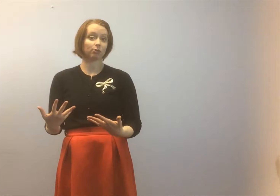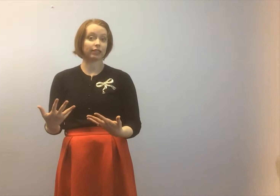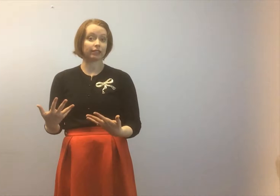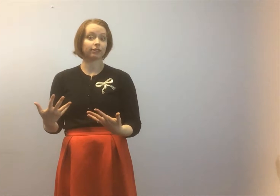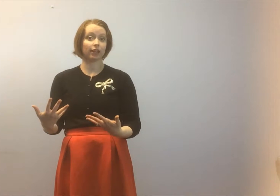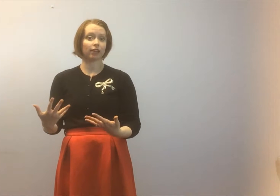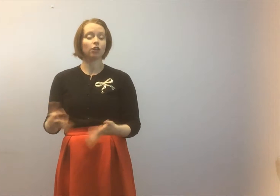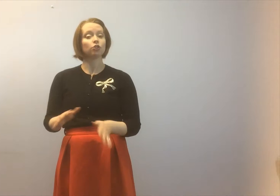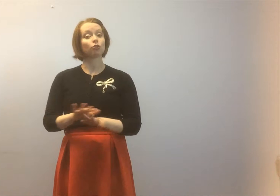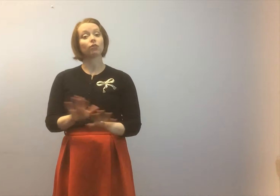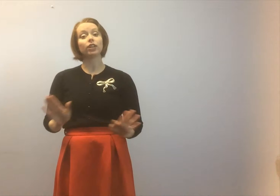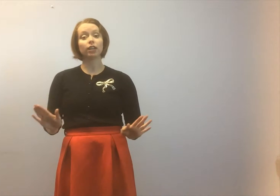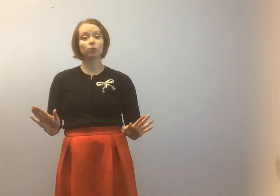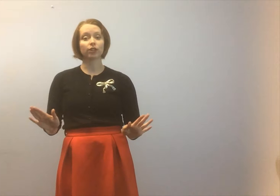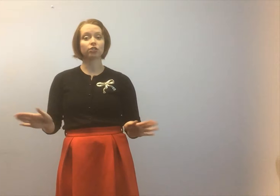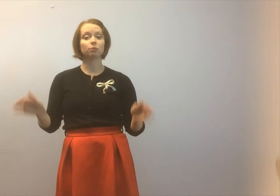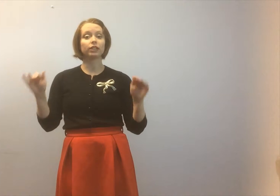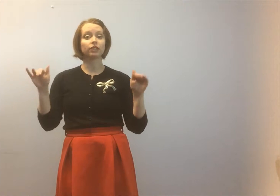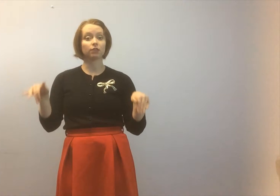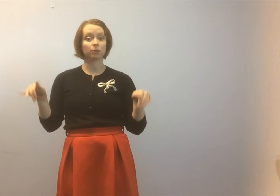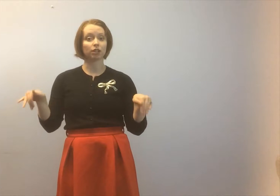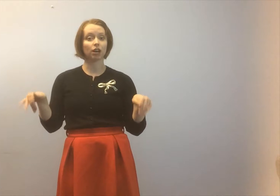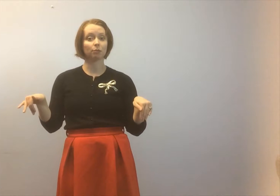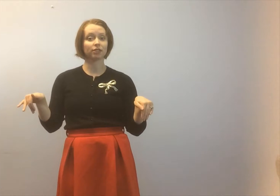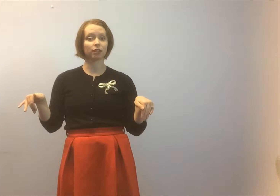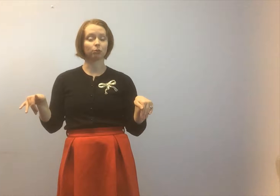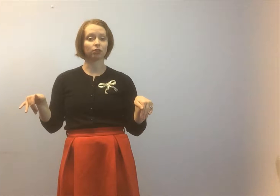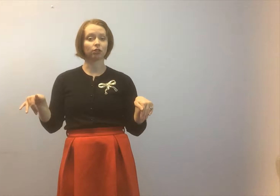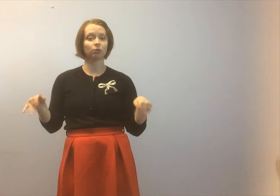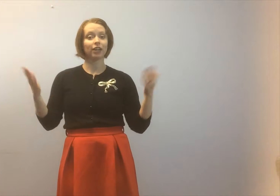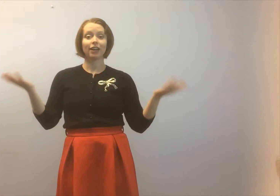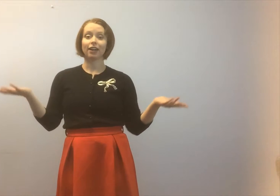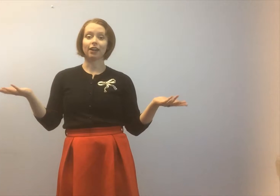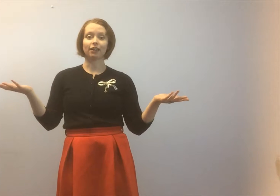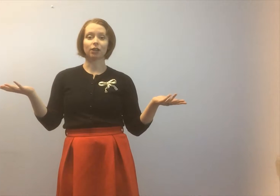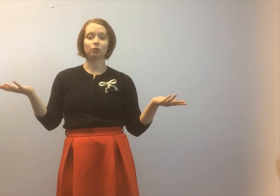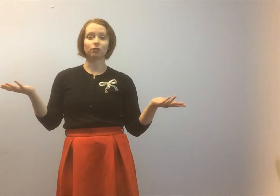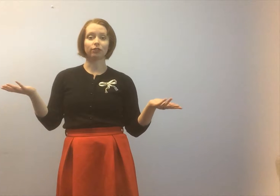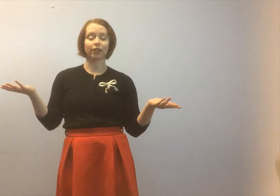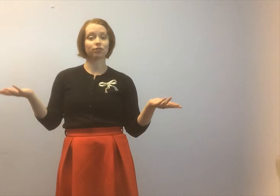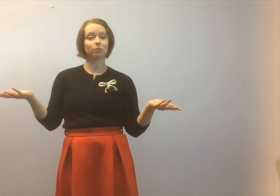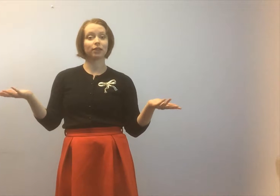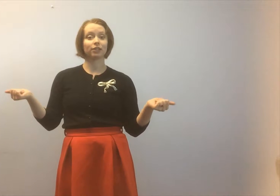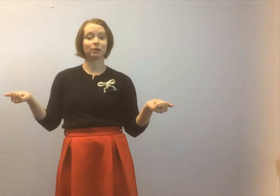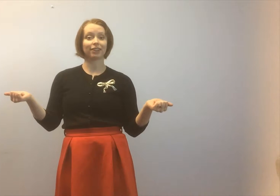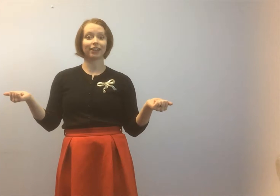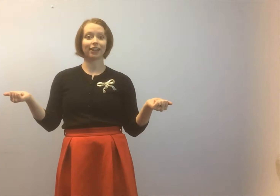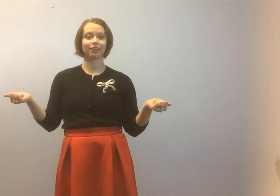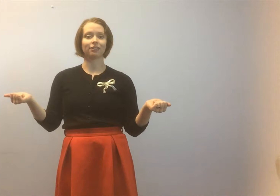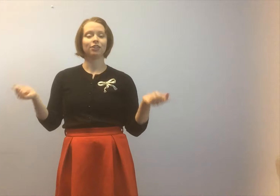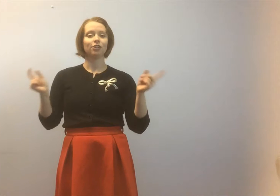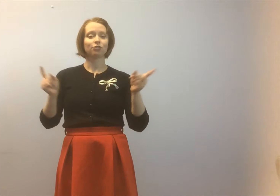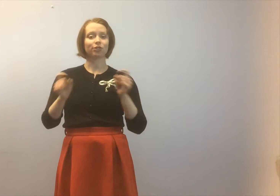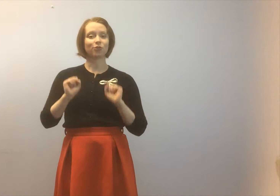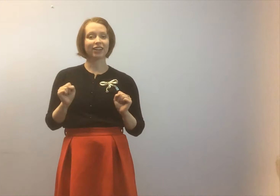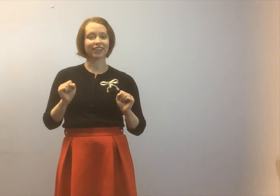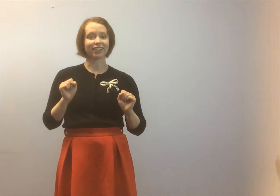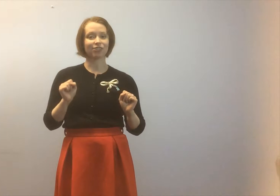going to present today so if you have any questions please leave them in the comments down below and I will answer them as best I can so let's go ahead and get